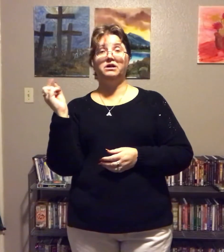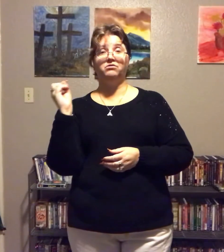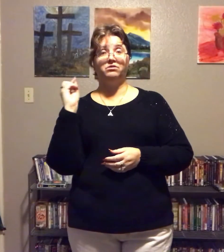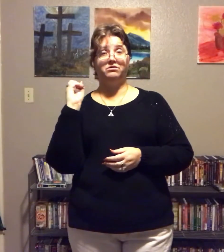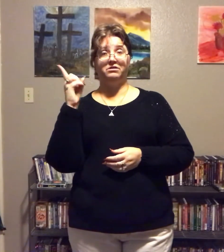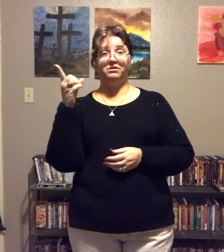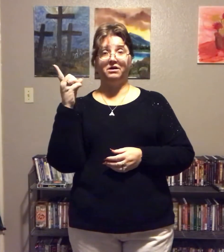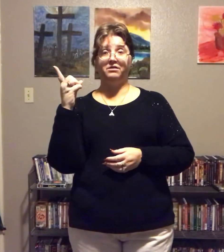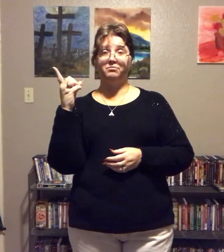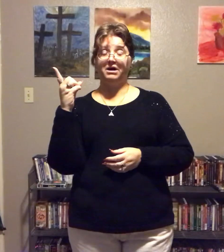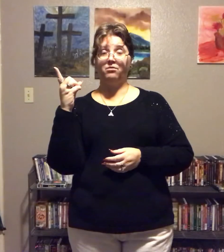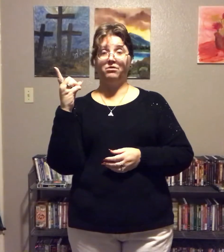and trusting in God's power.